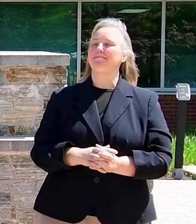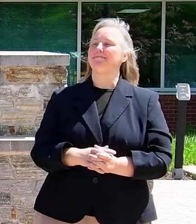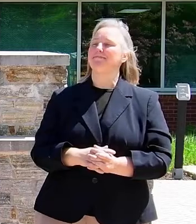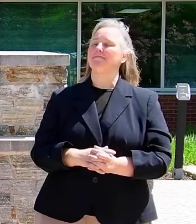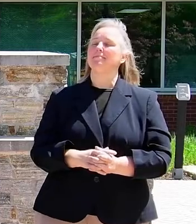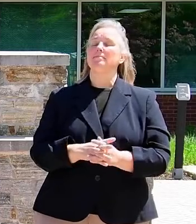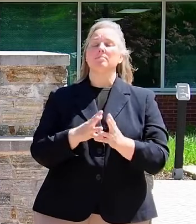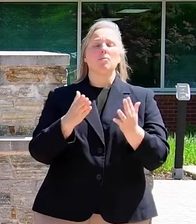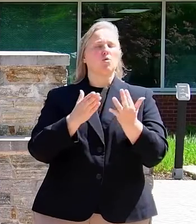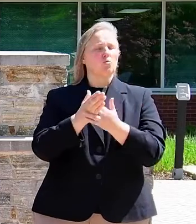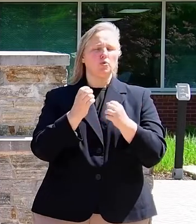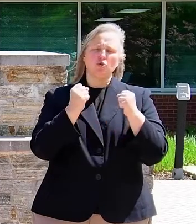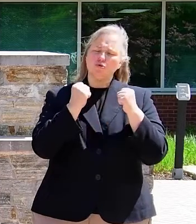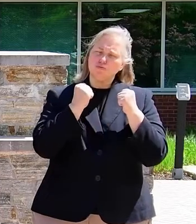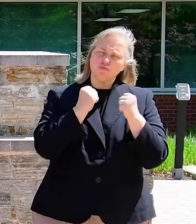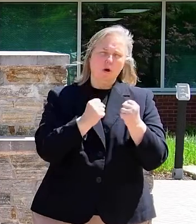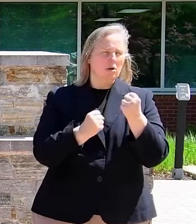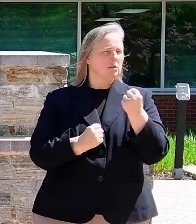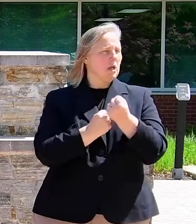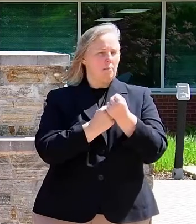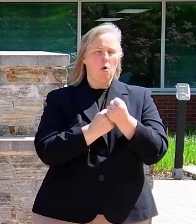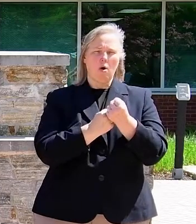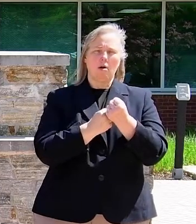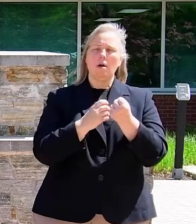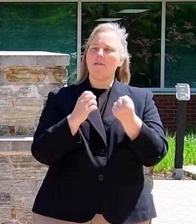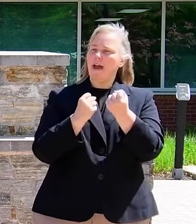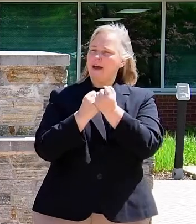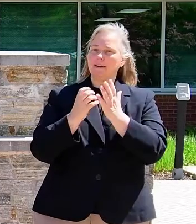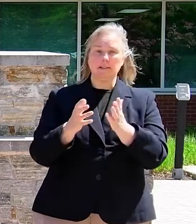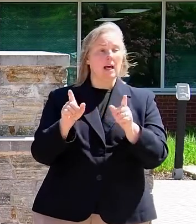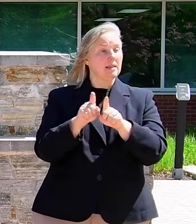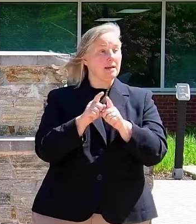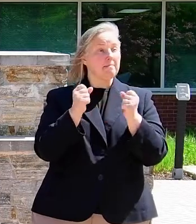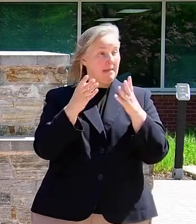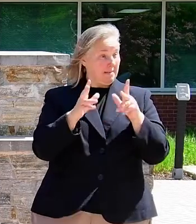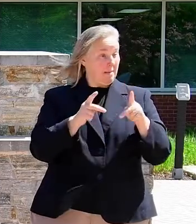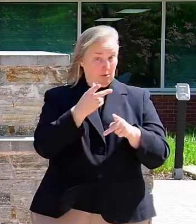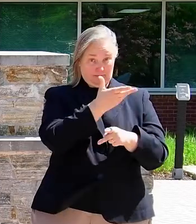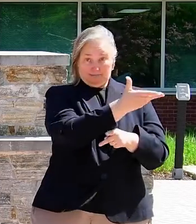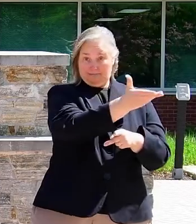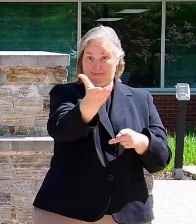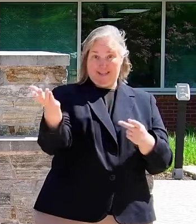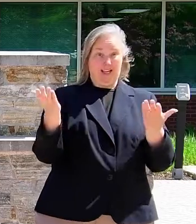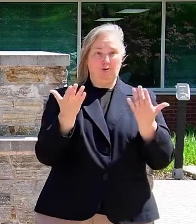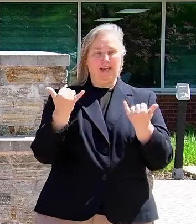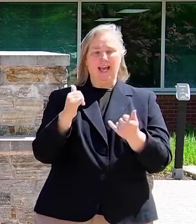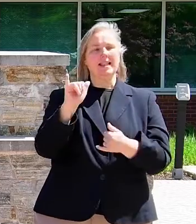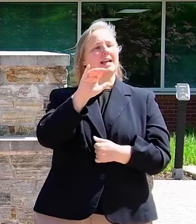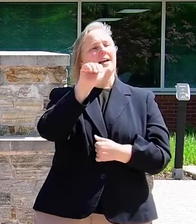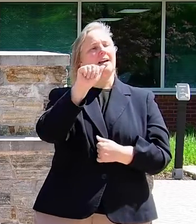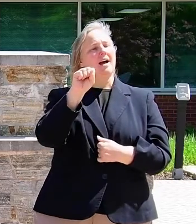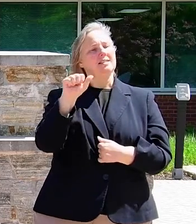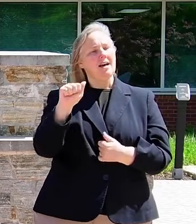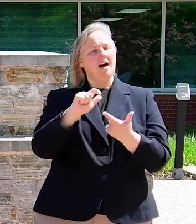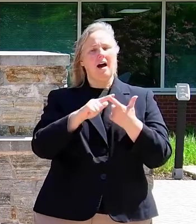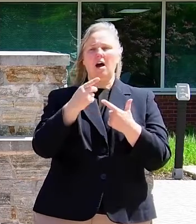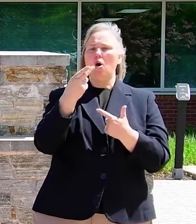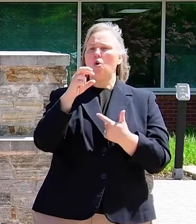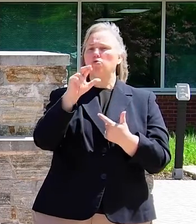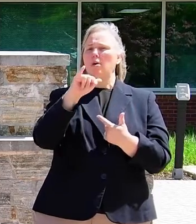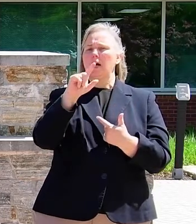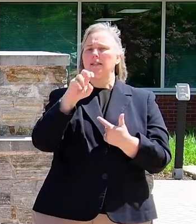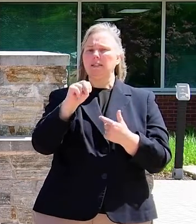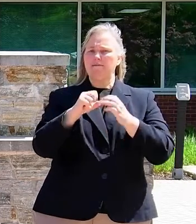And through the strong support of advocates like so many of those that are here today, like CASA and I see the Horizon